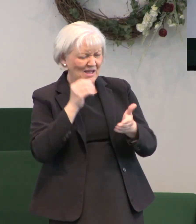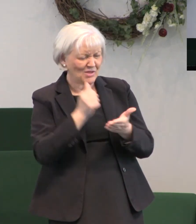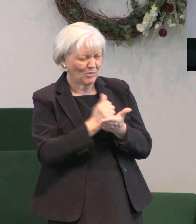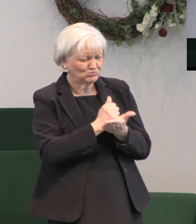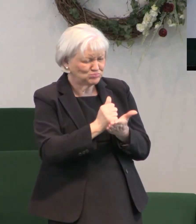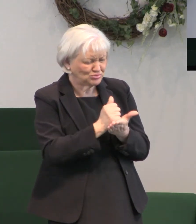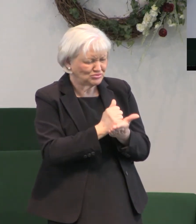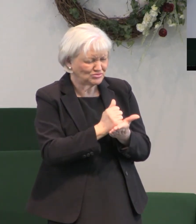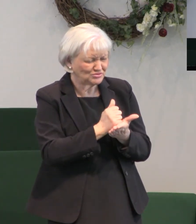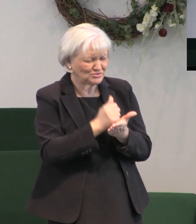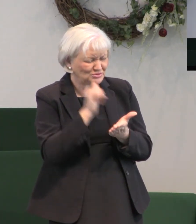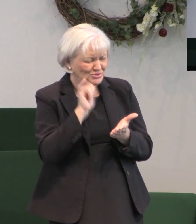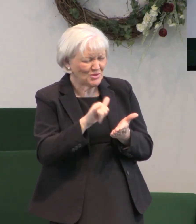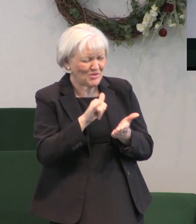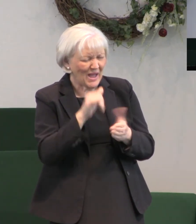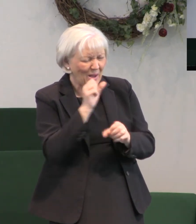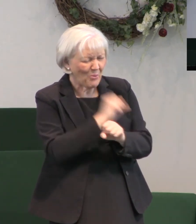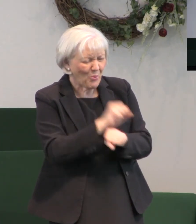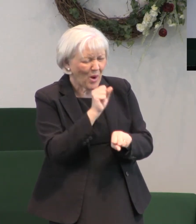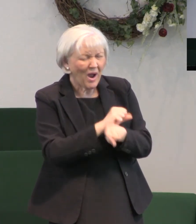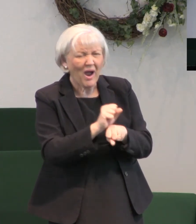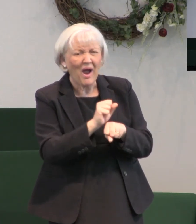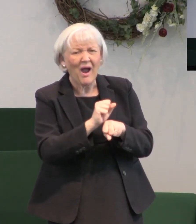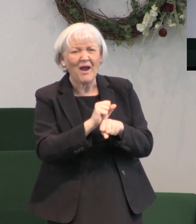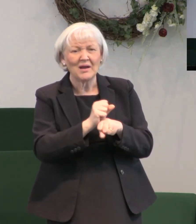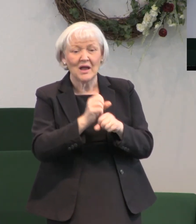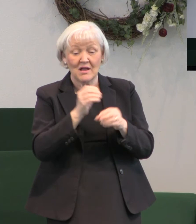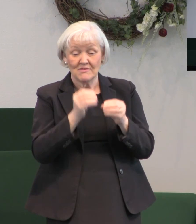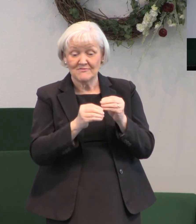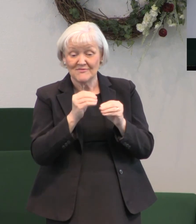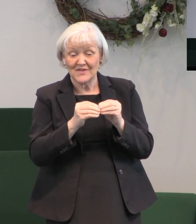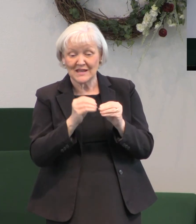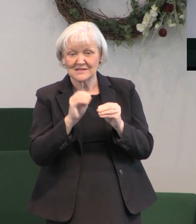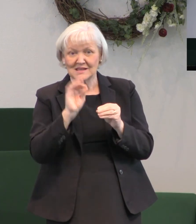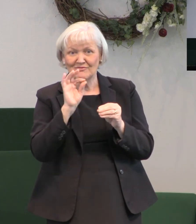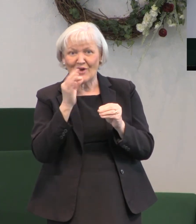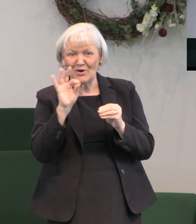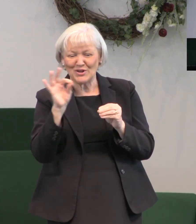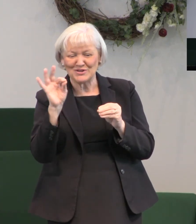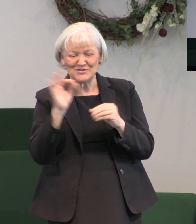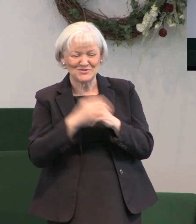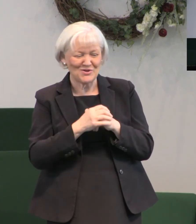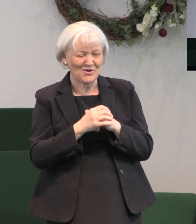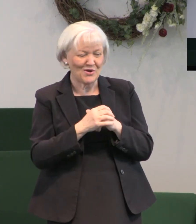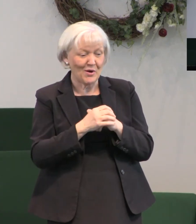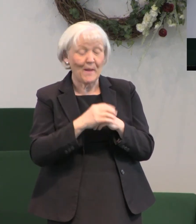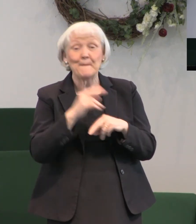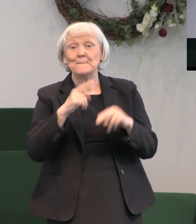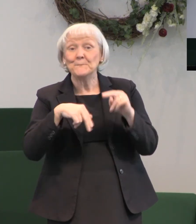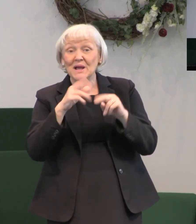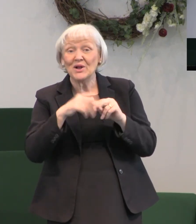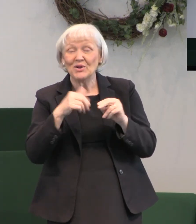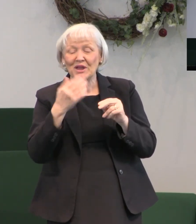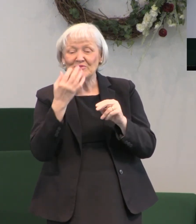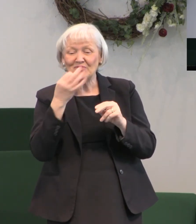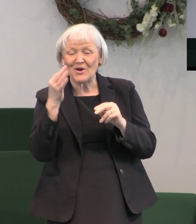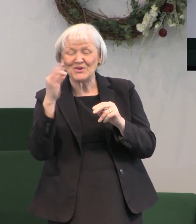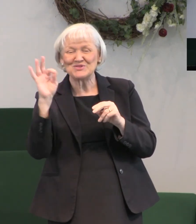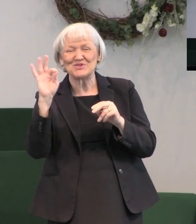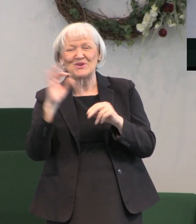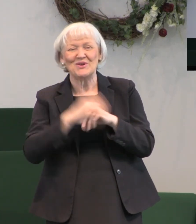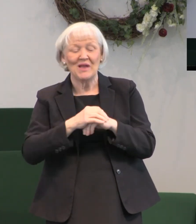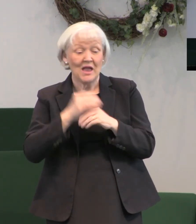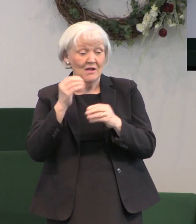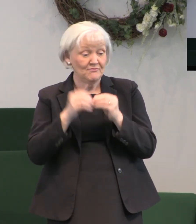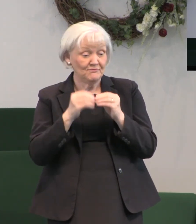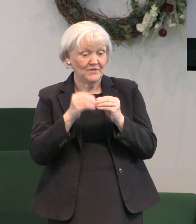with his hands to make furniture repair furniture and make furniture and fix things that were broken. And I'm sure as they